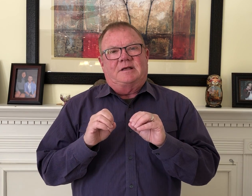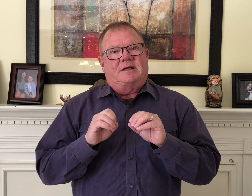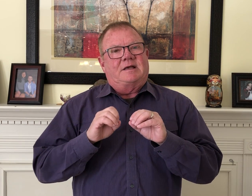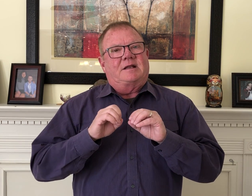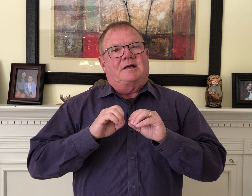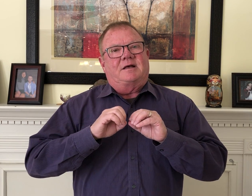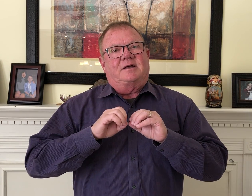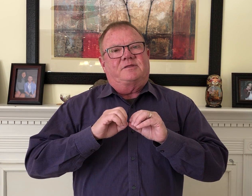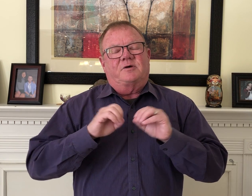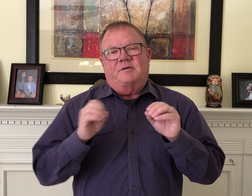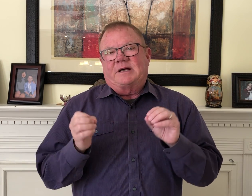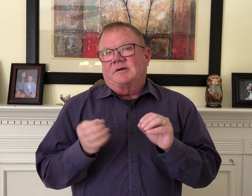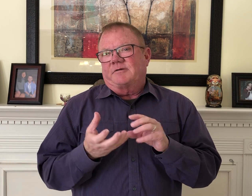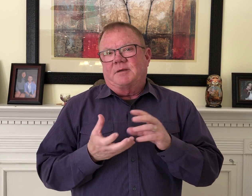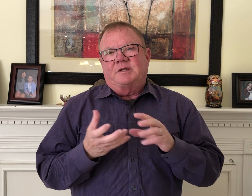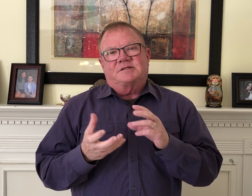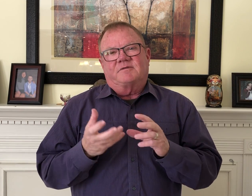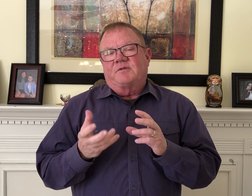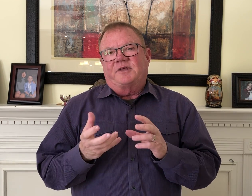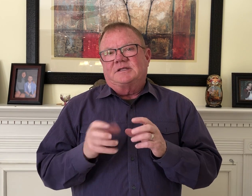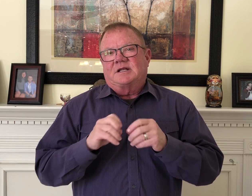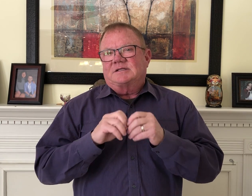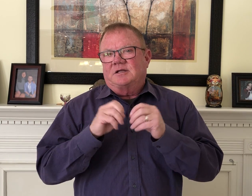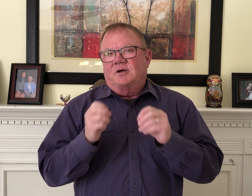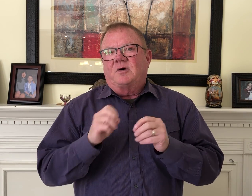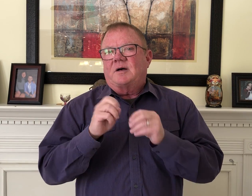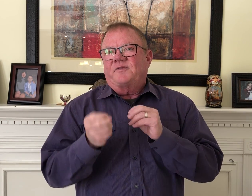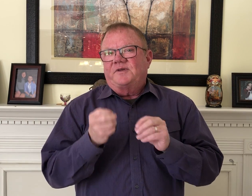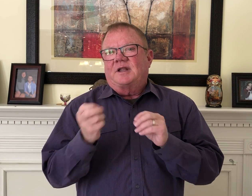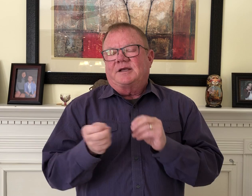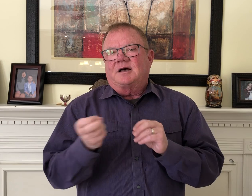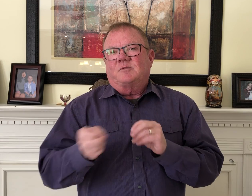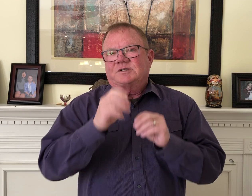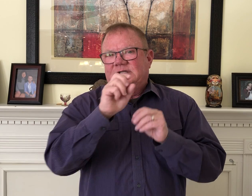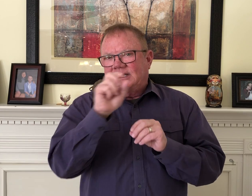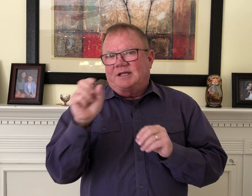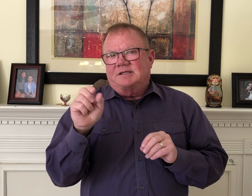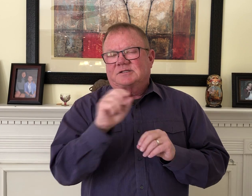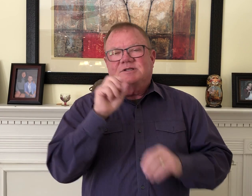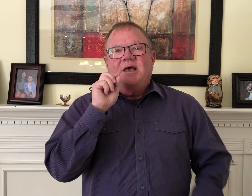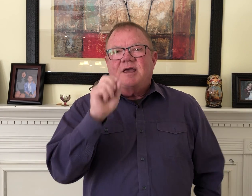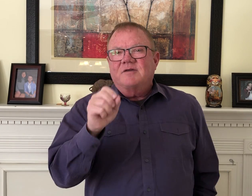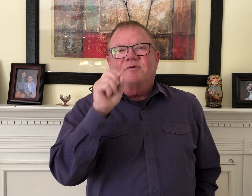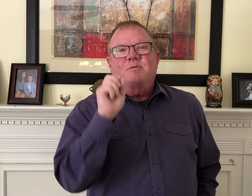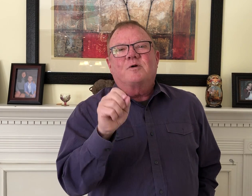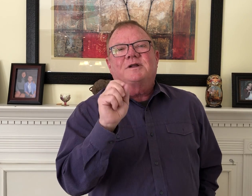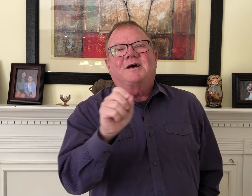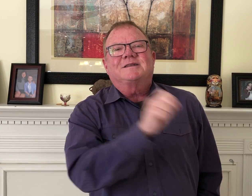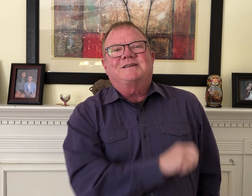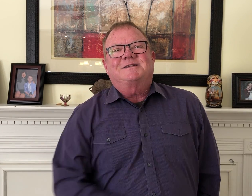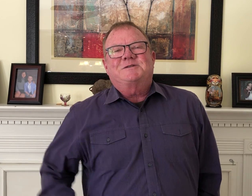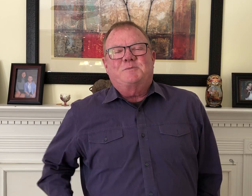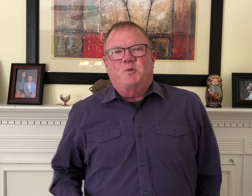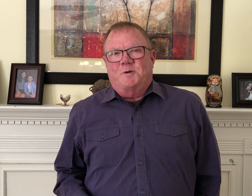And I thought about cramming several things in. I said, no, I feel like God wants to take this because every word God says is important.